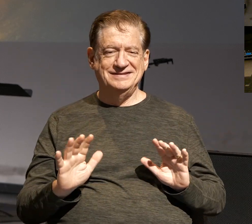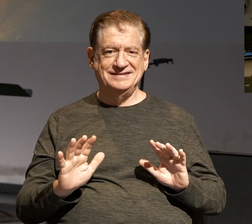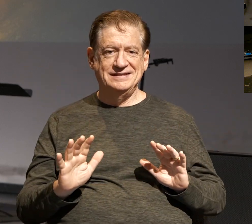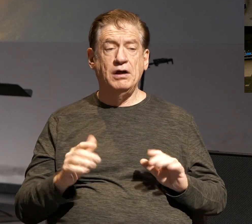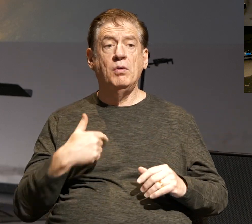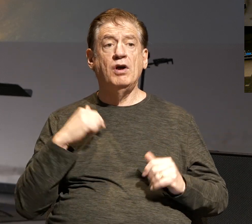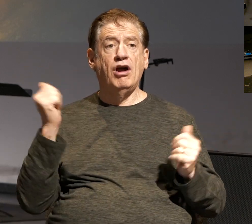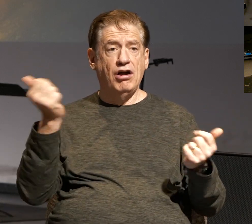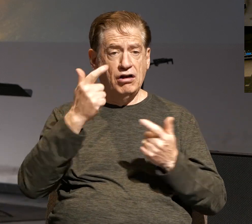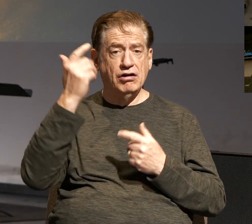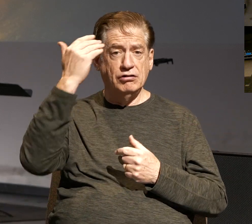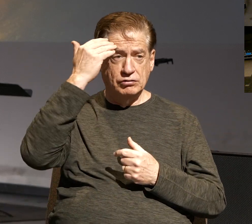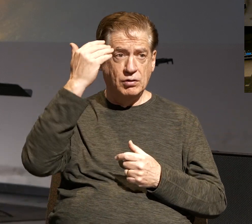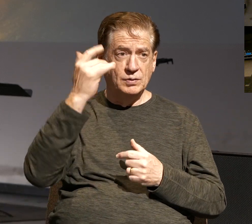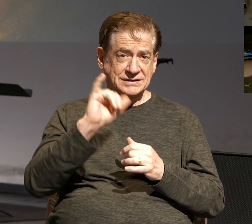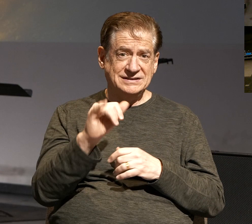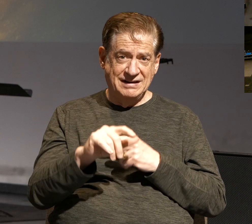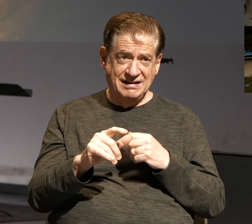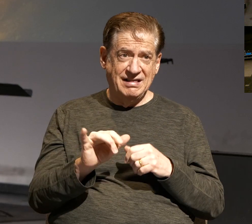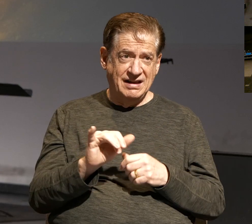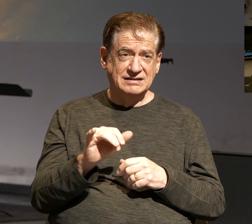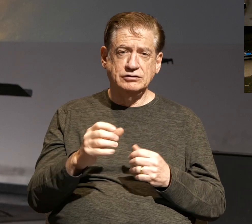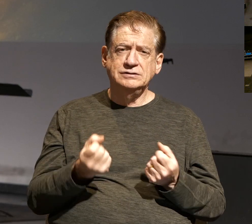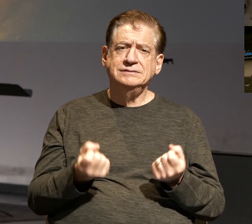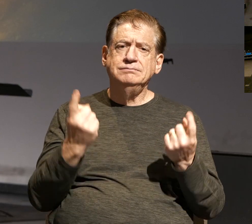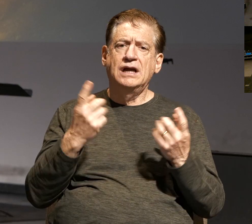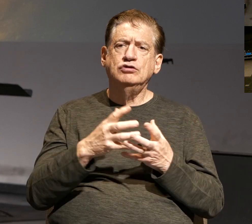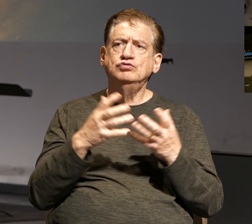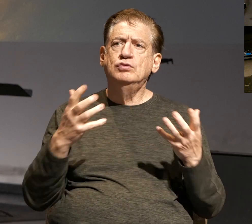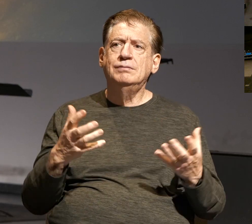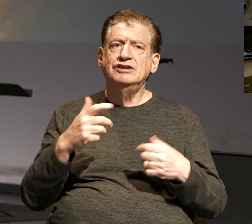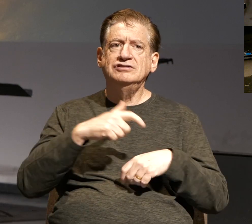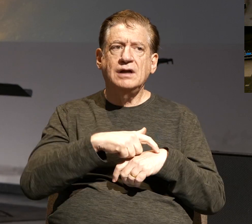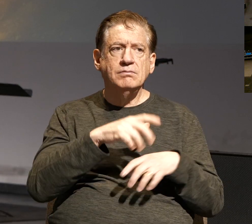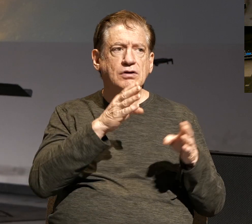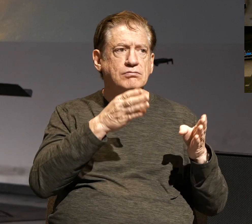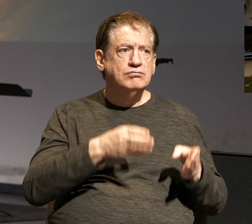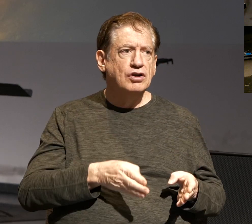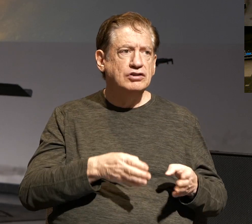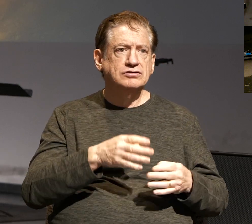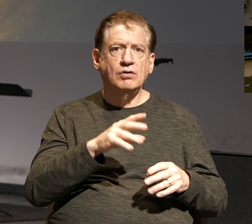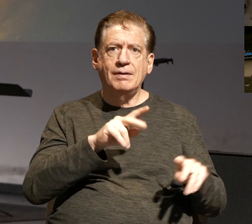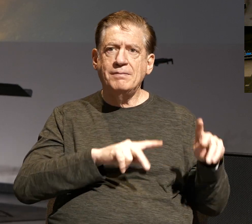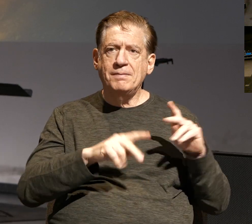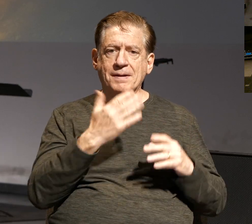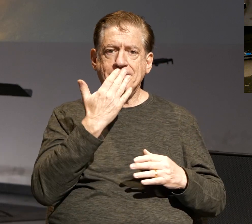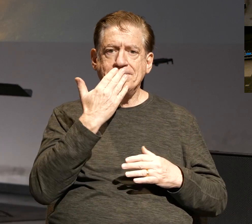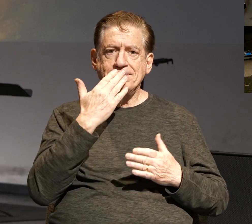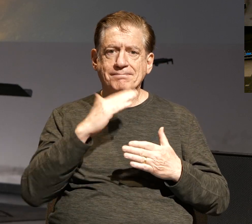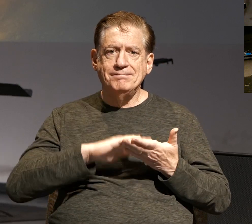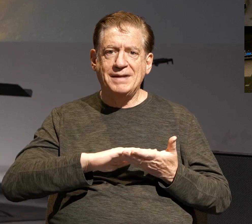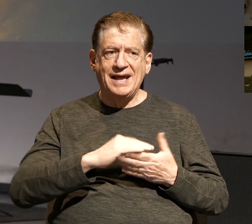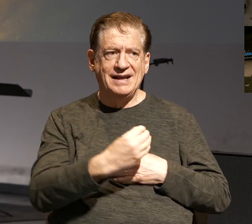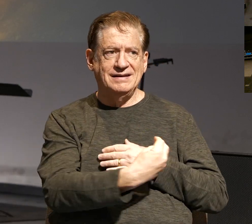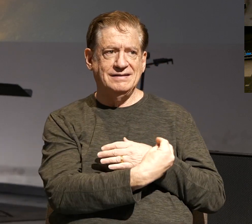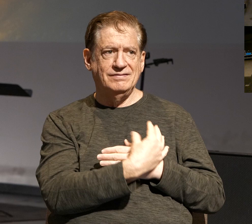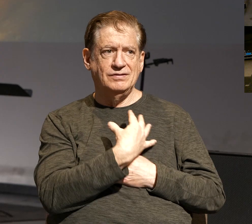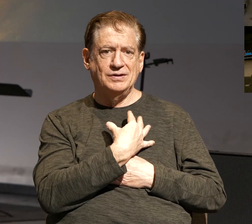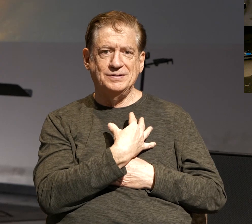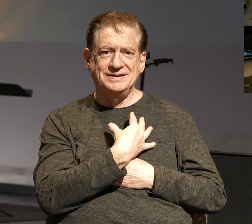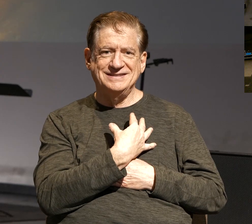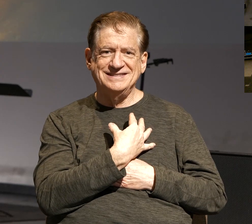We all know what it's like to spend too much time with a person or people who are a bad influence on us.